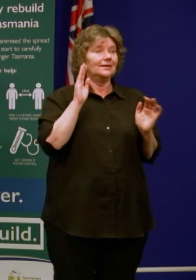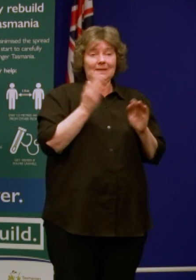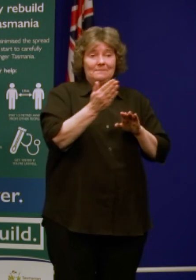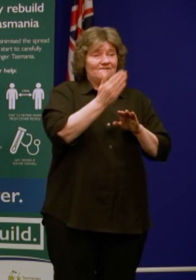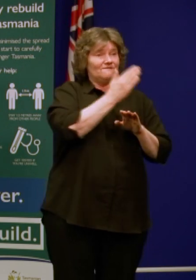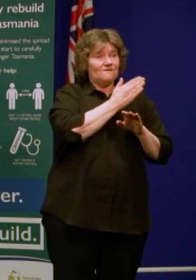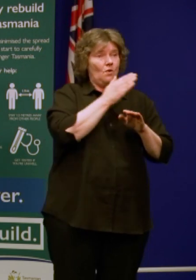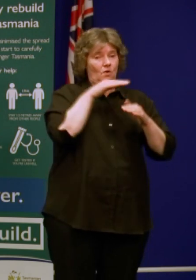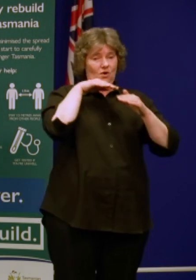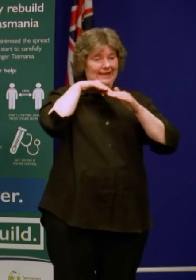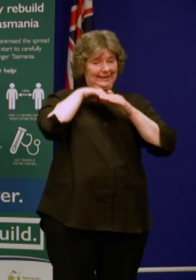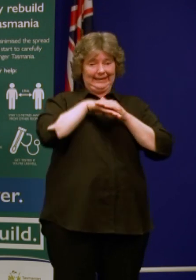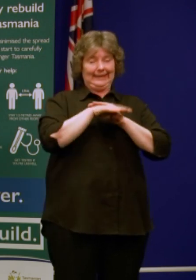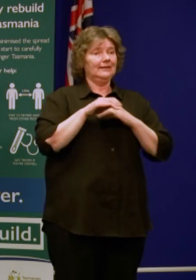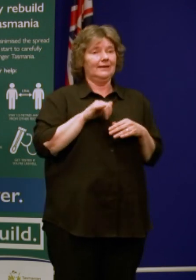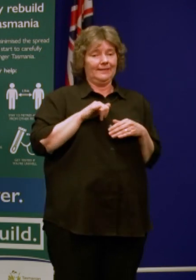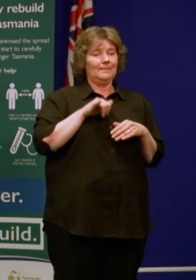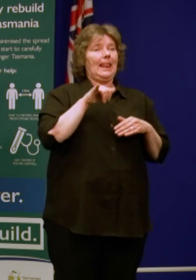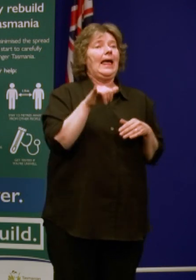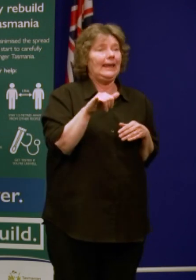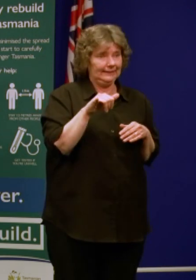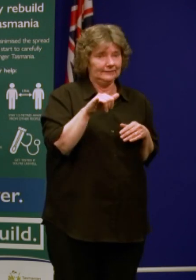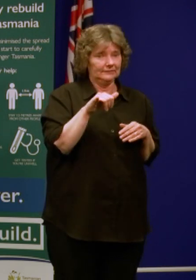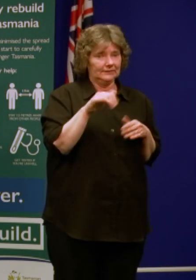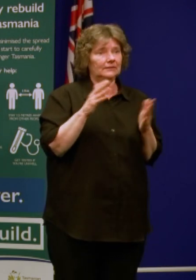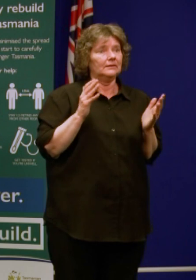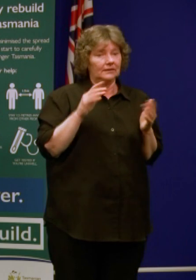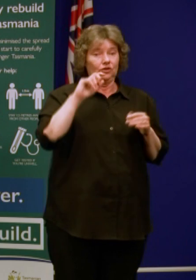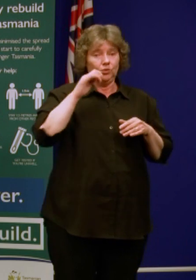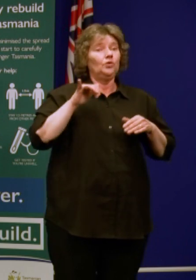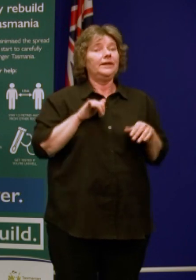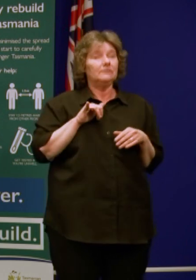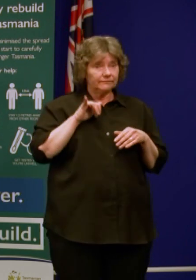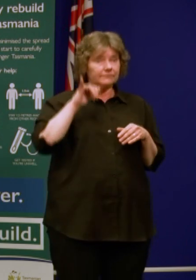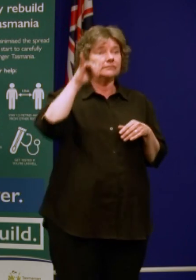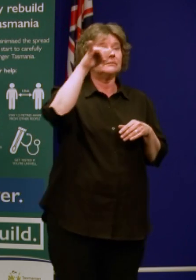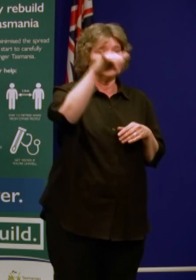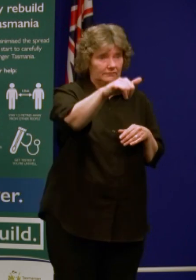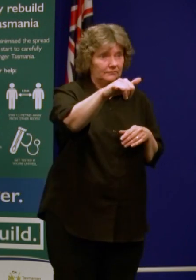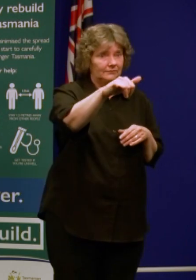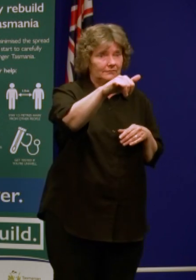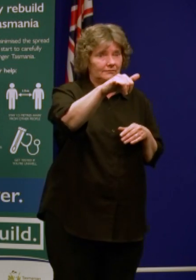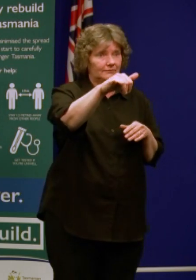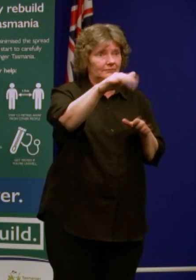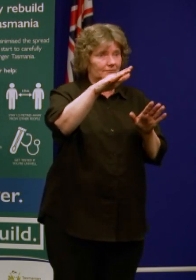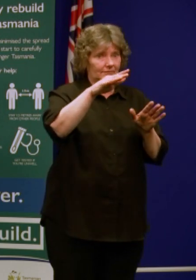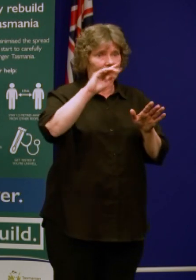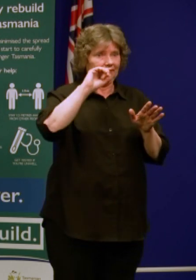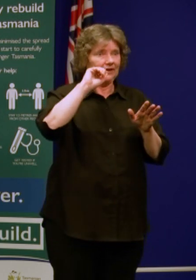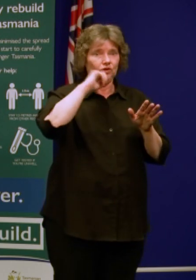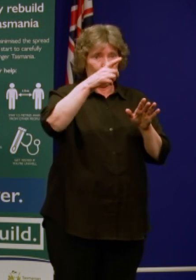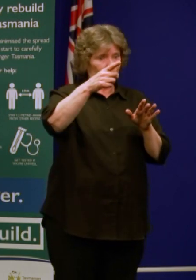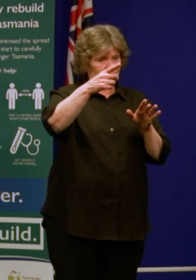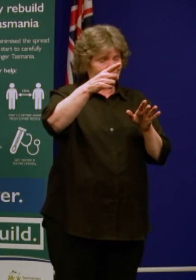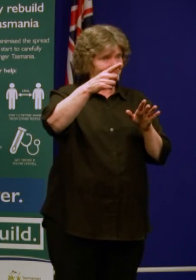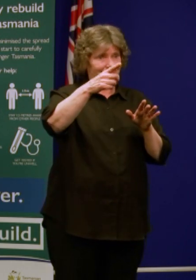that they'll be taking a flight across Bass Strait and on the other side they'll be asked to get back on a plane and head home. We